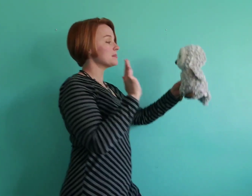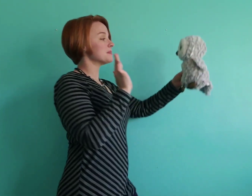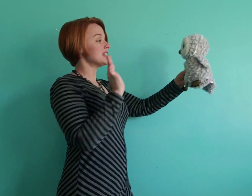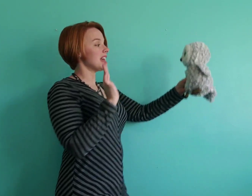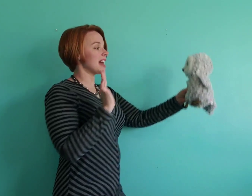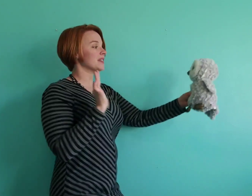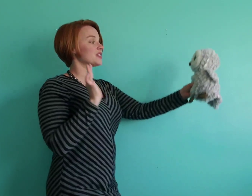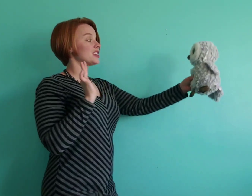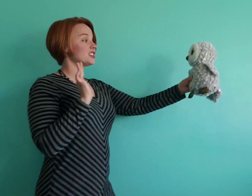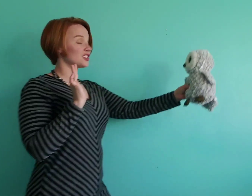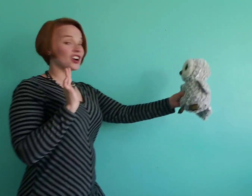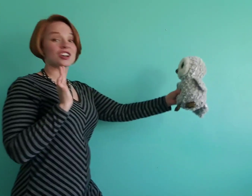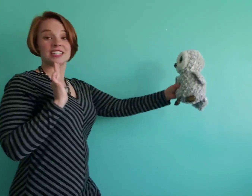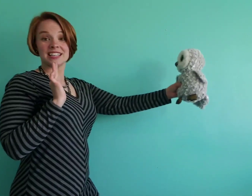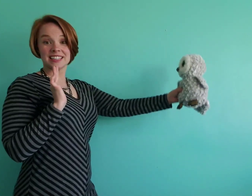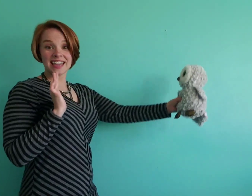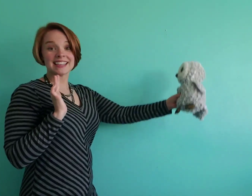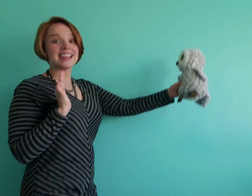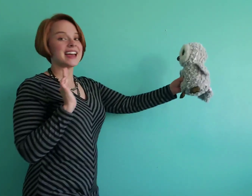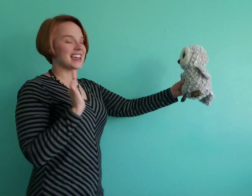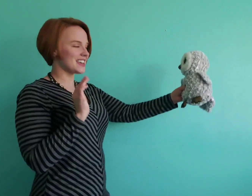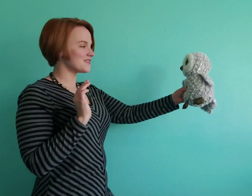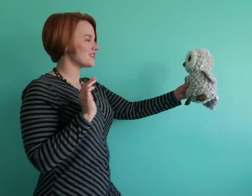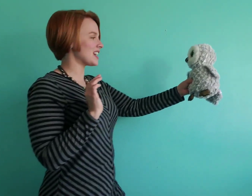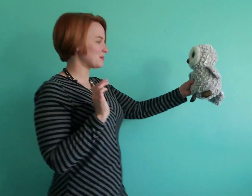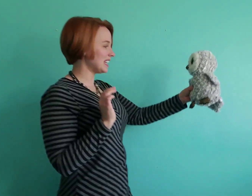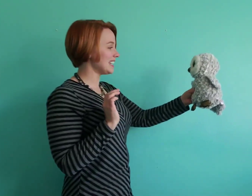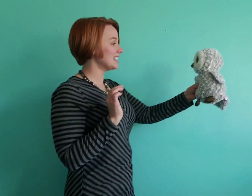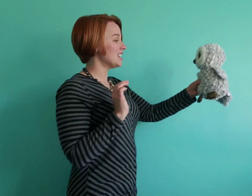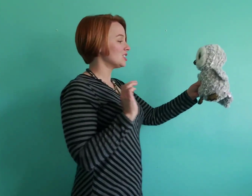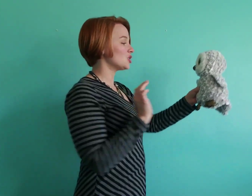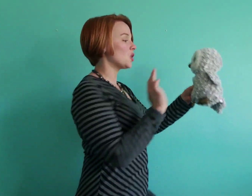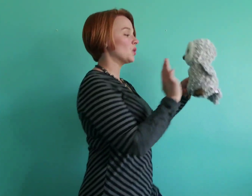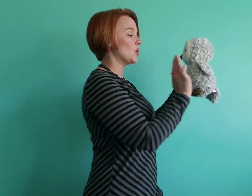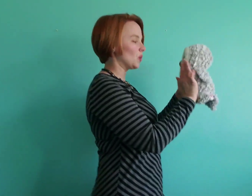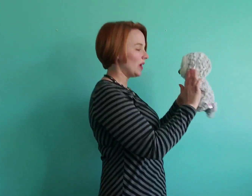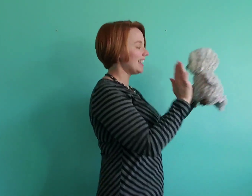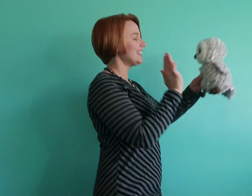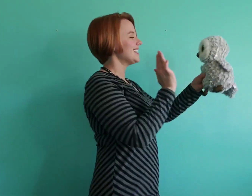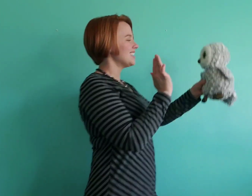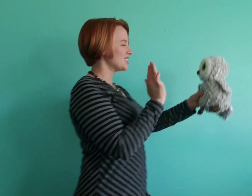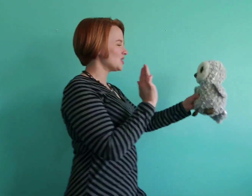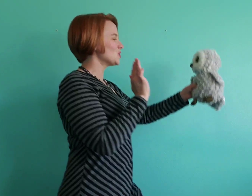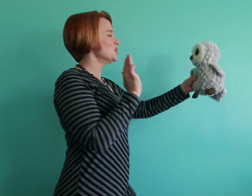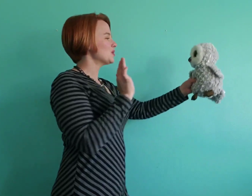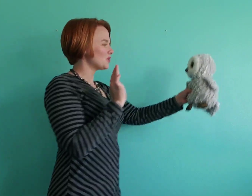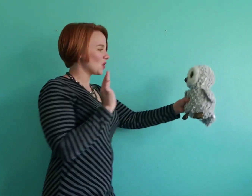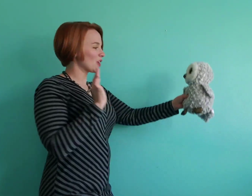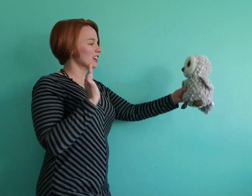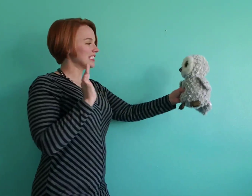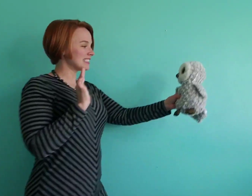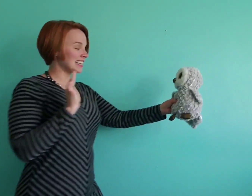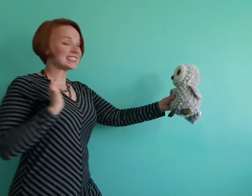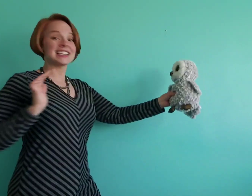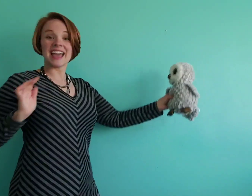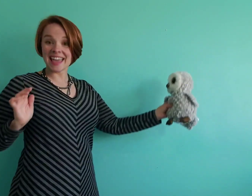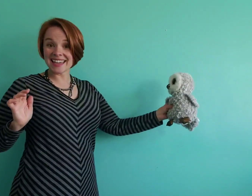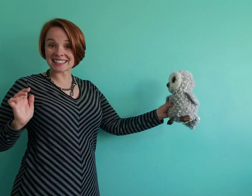Meet me at the garden gate. If I'm late, don't wait. Two, four, six, eight.